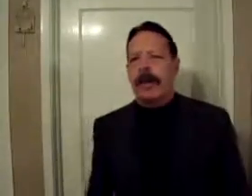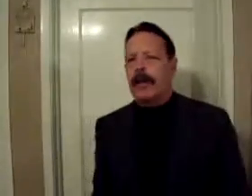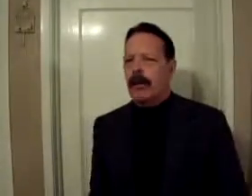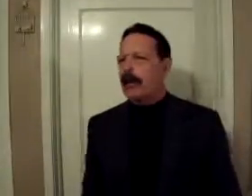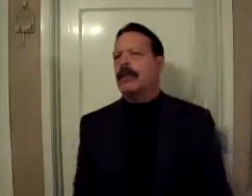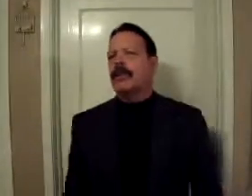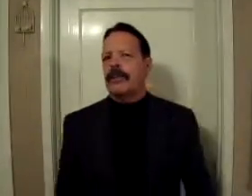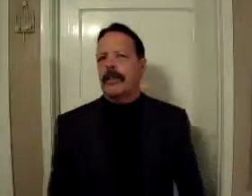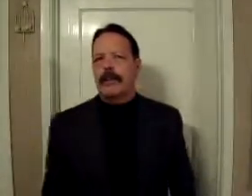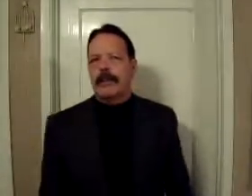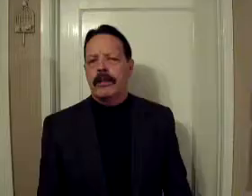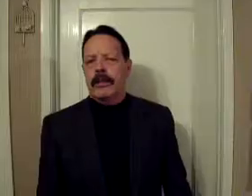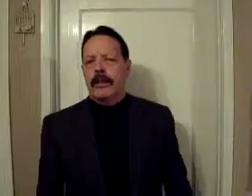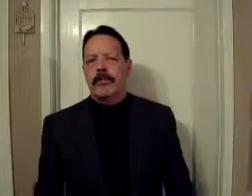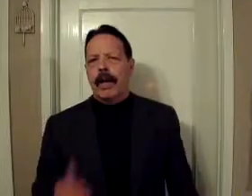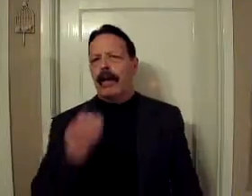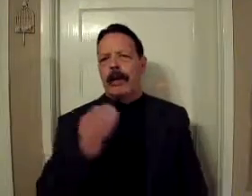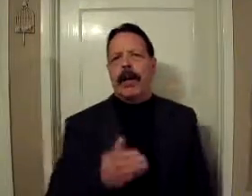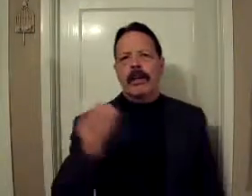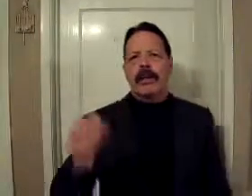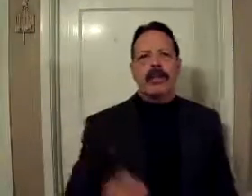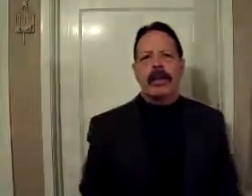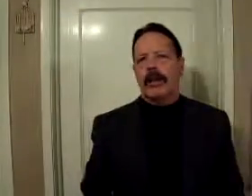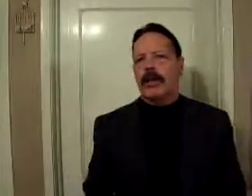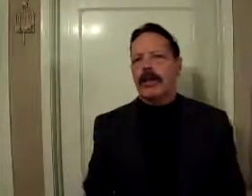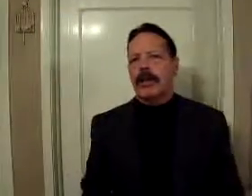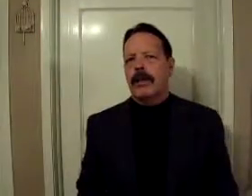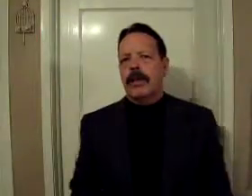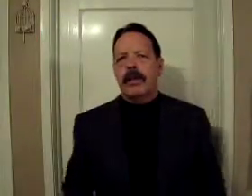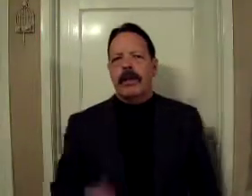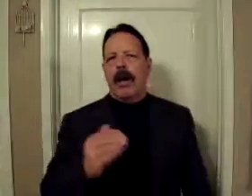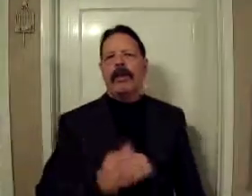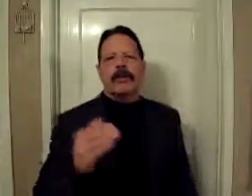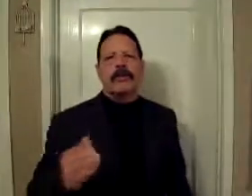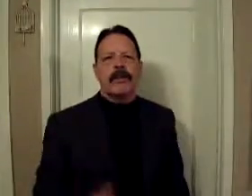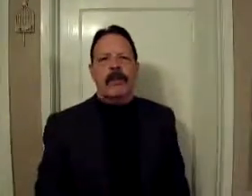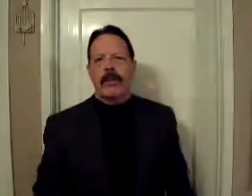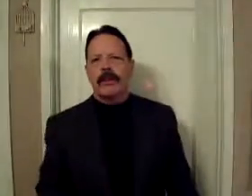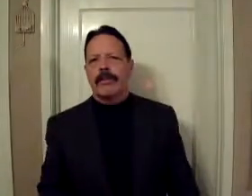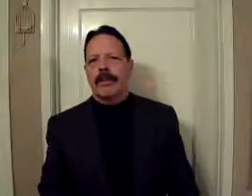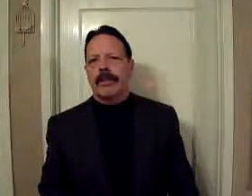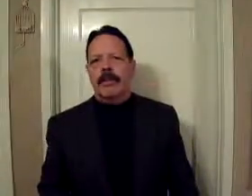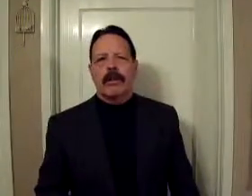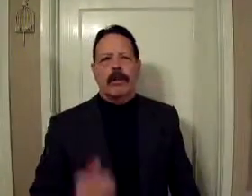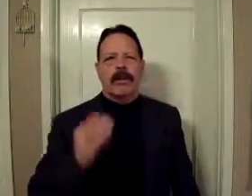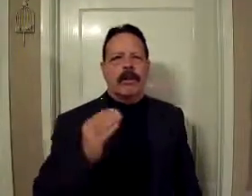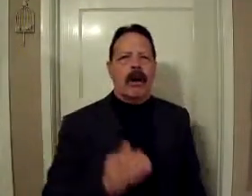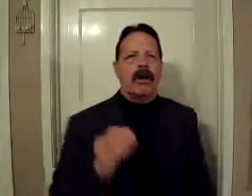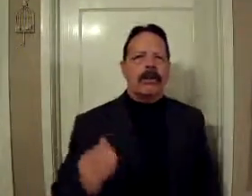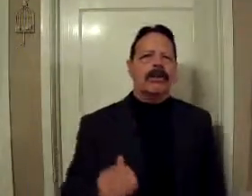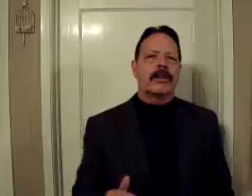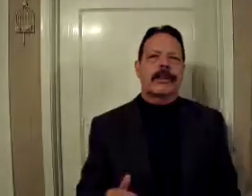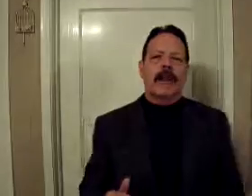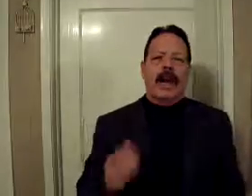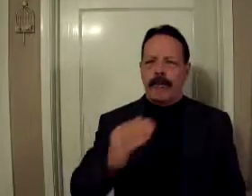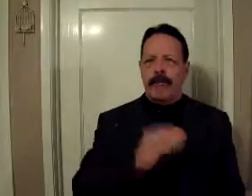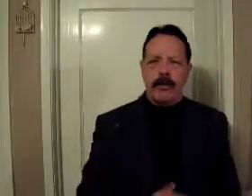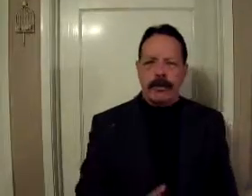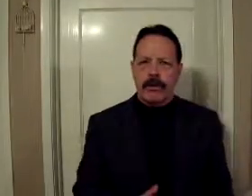by lawless living, by lawless theology, lawless philosophy, or lawless half-truth.